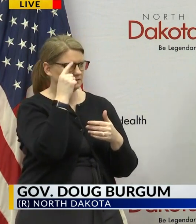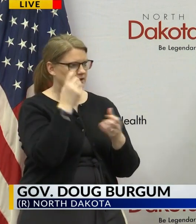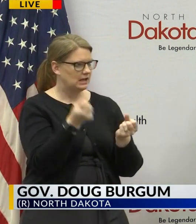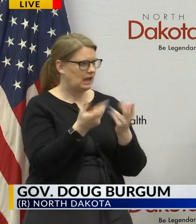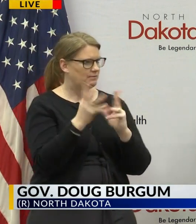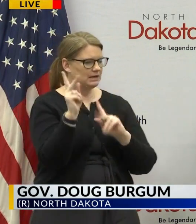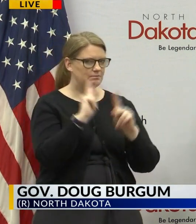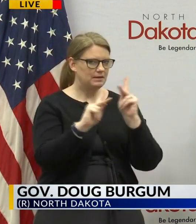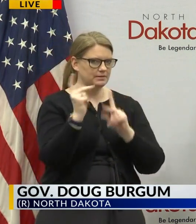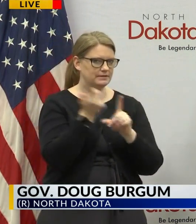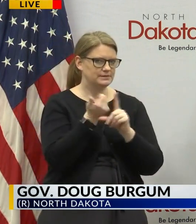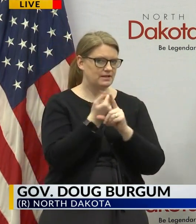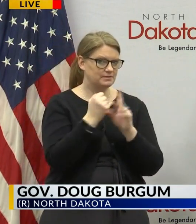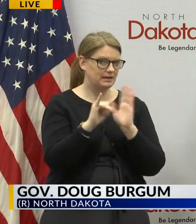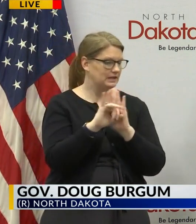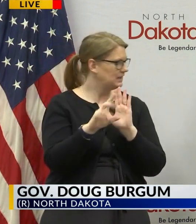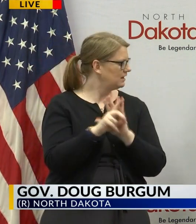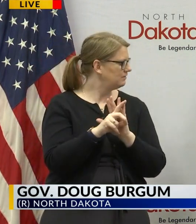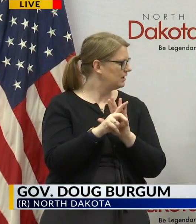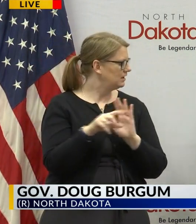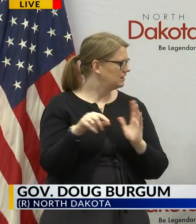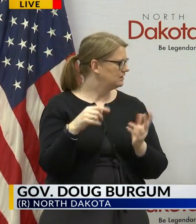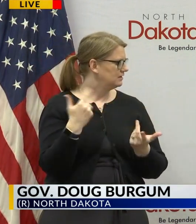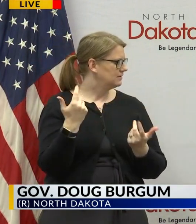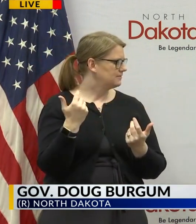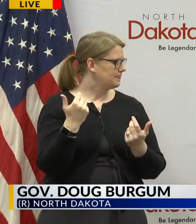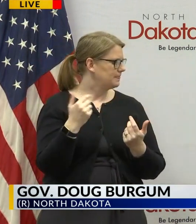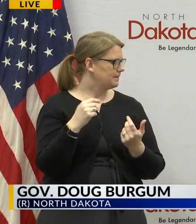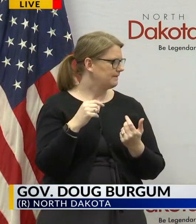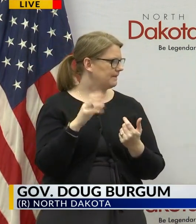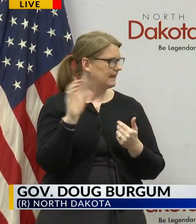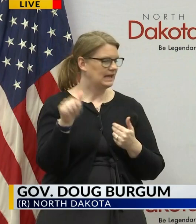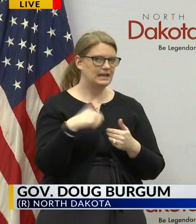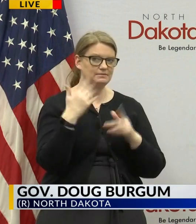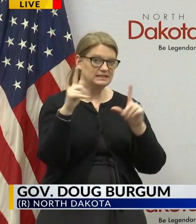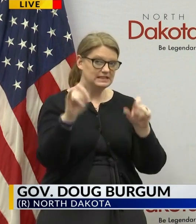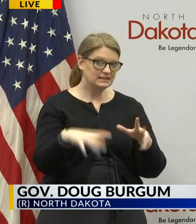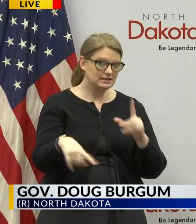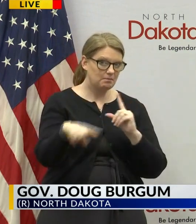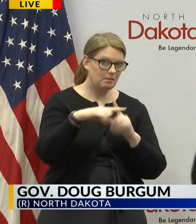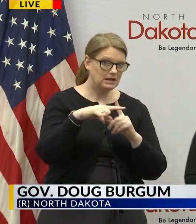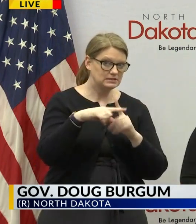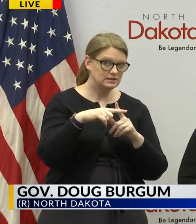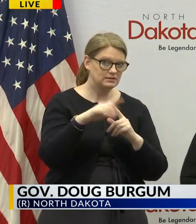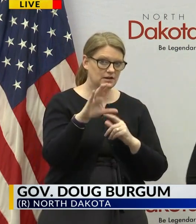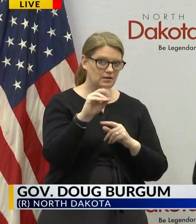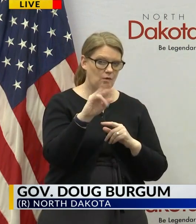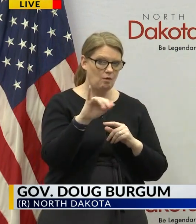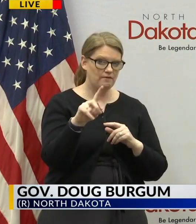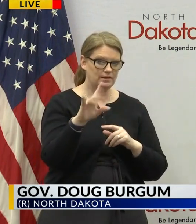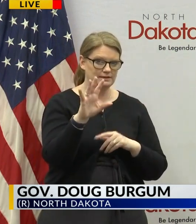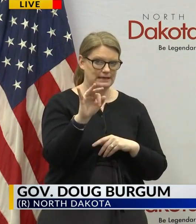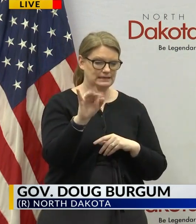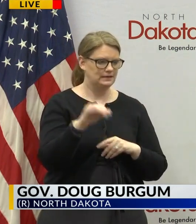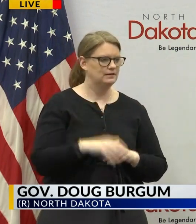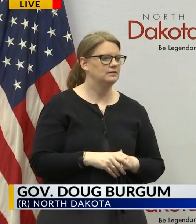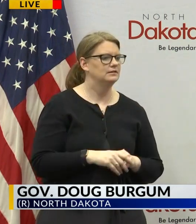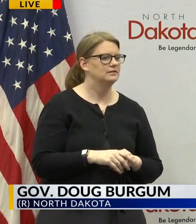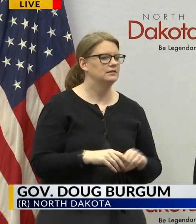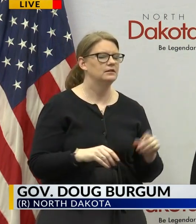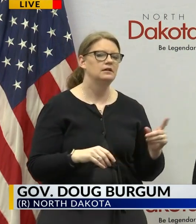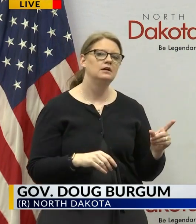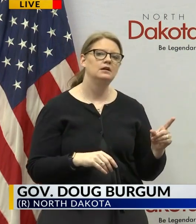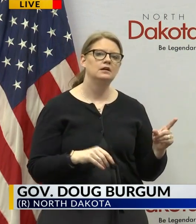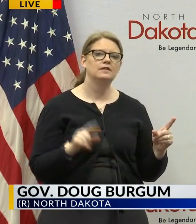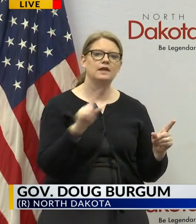people have been identified have any um been tested positive for covid 19. uh the question